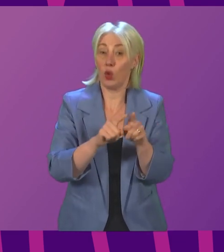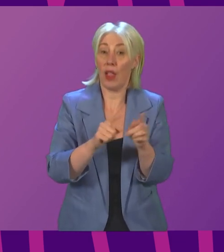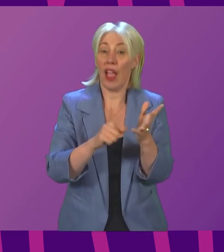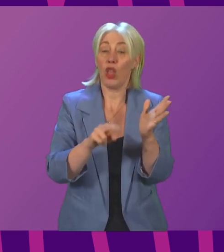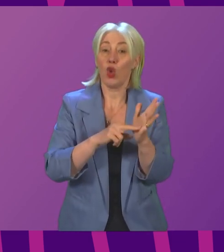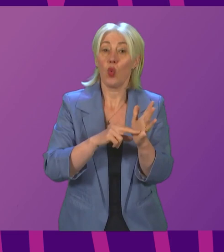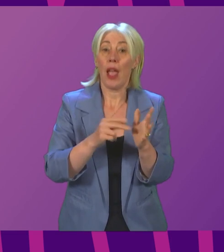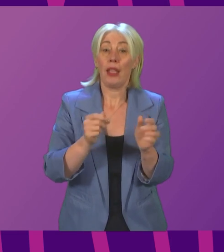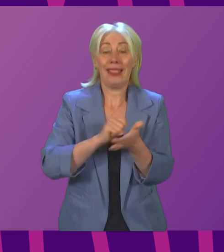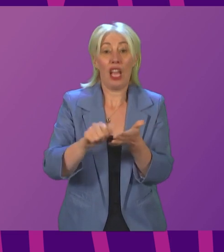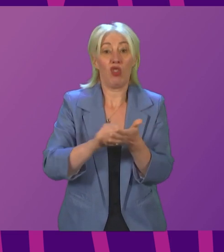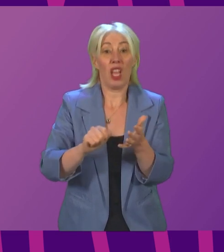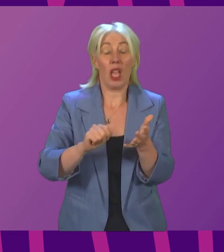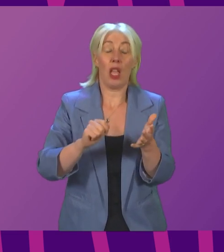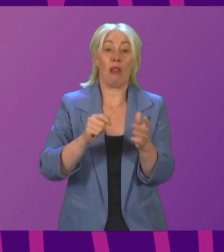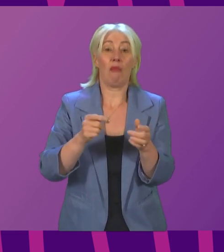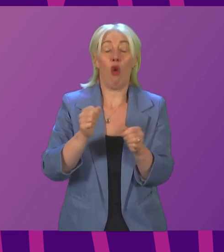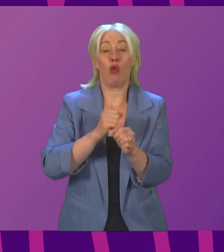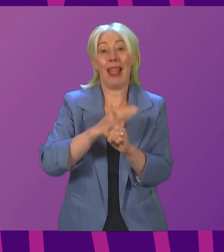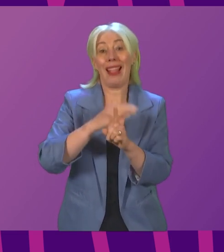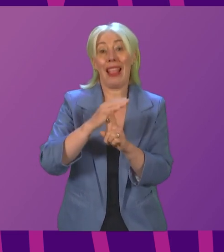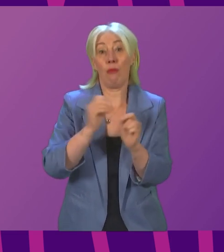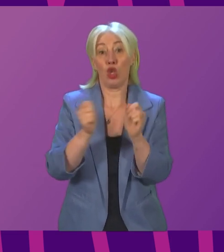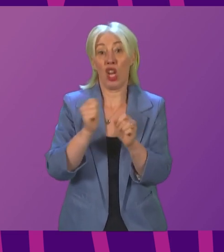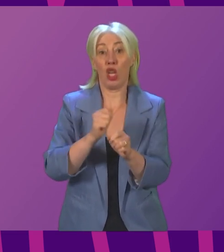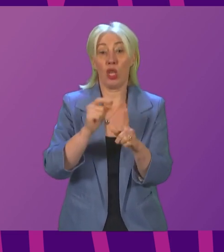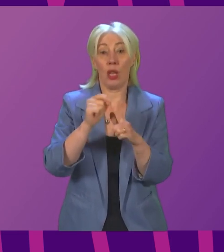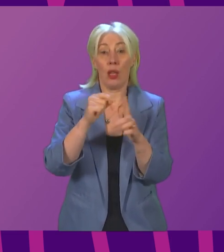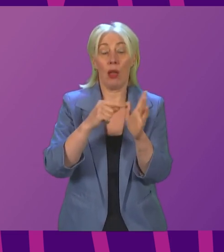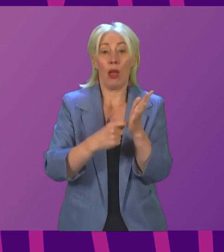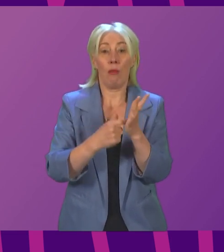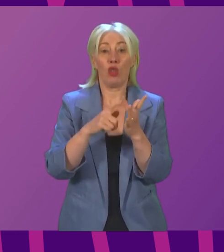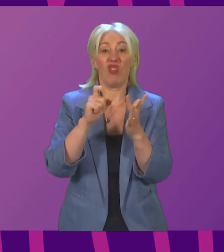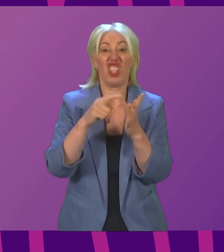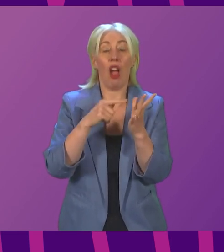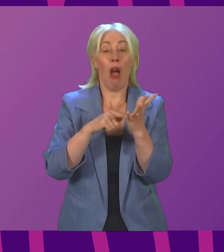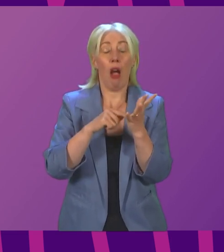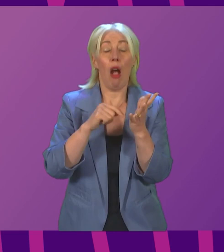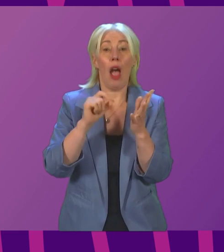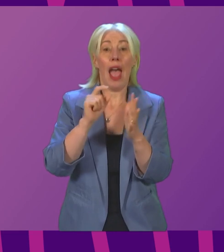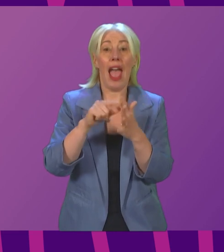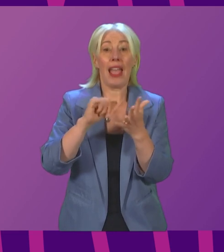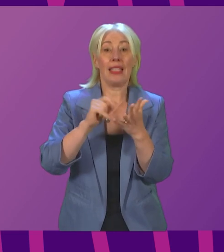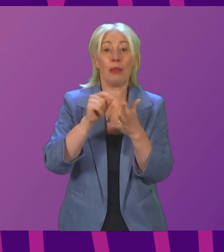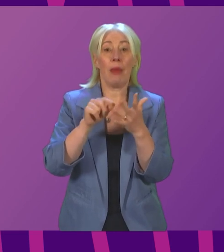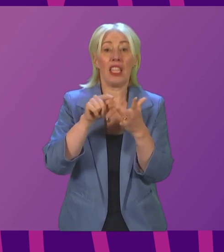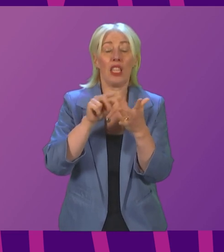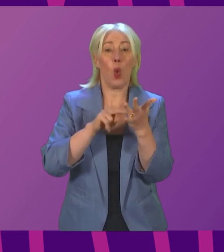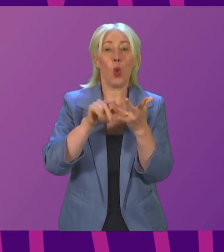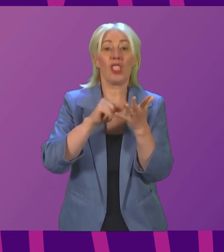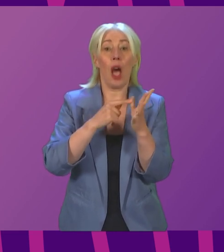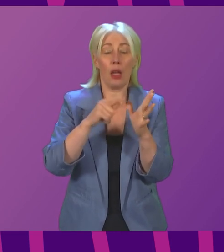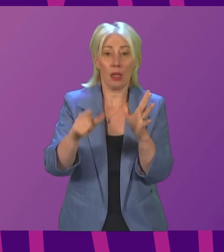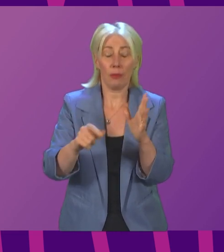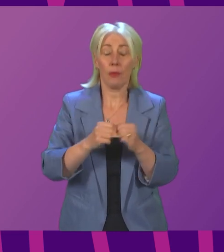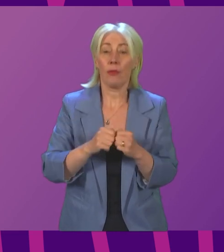UN Climate Change, Patricia Espinoza. The UK COP President, Alok Sharma, also deserves huge credit. He and